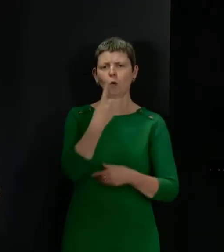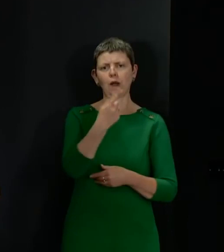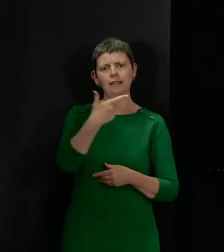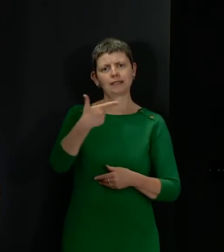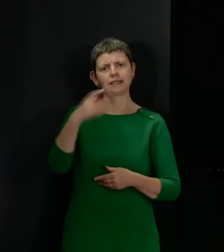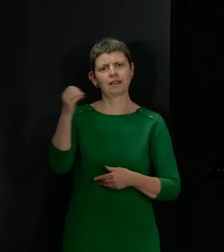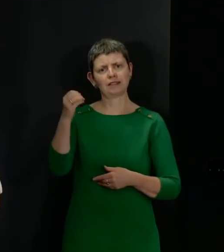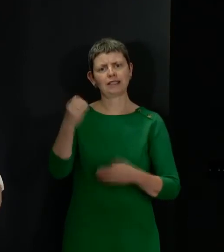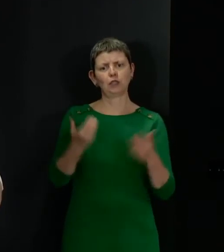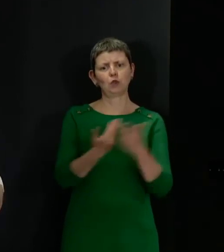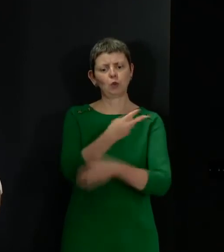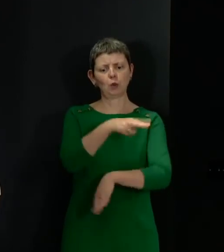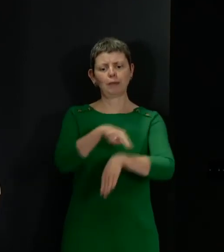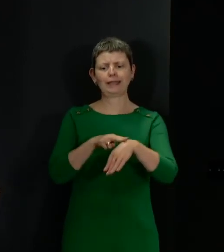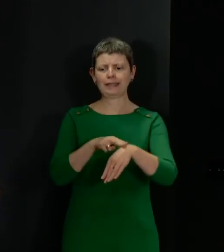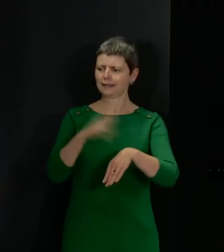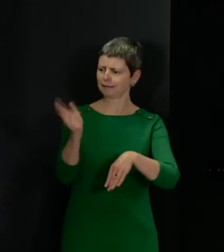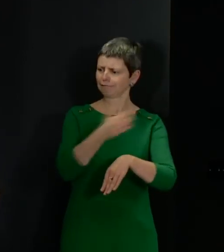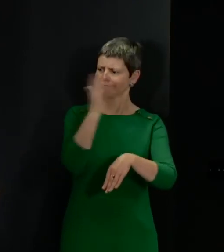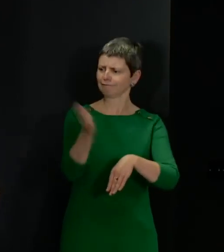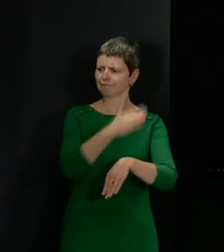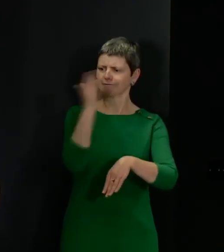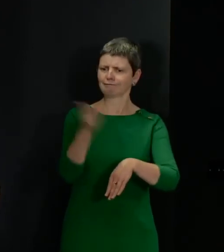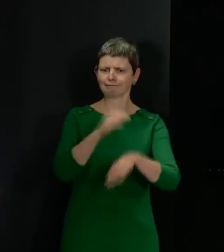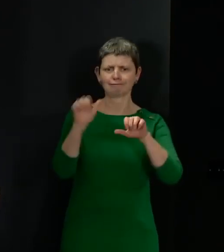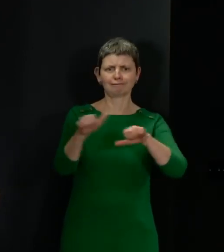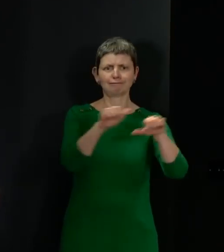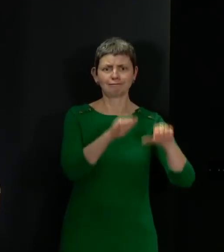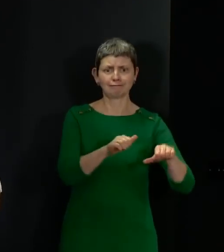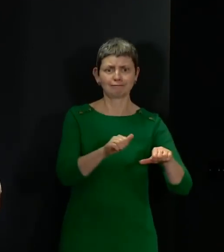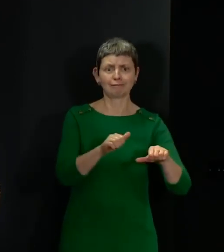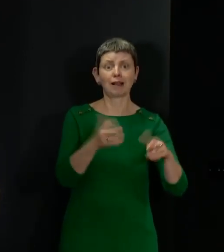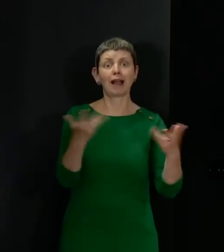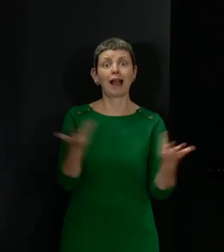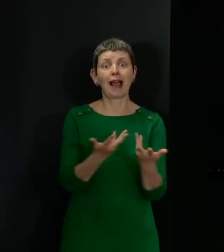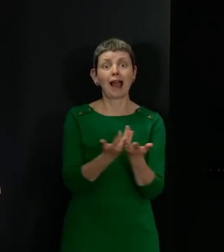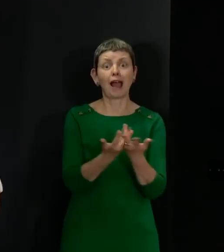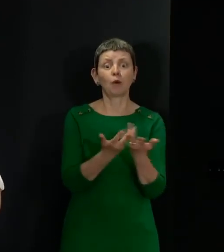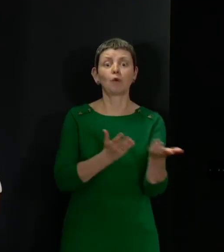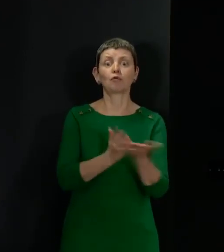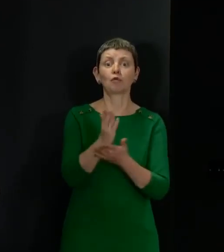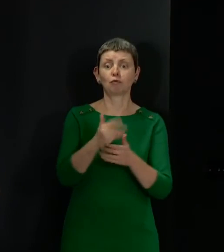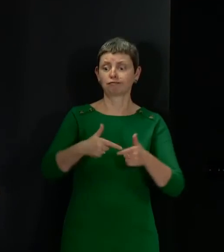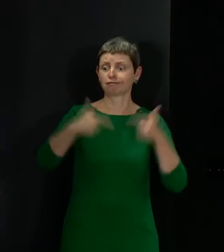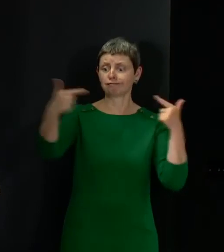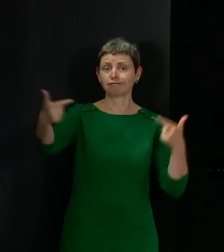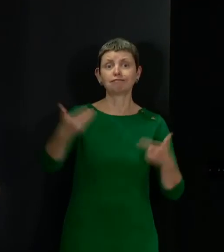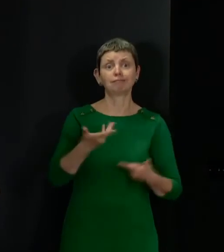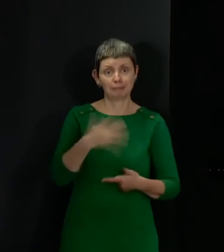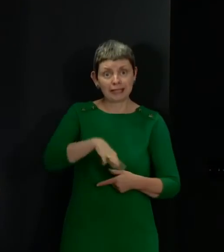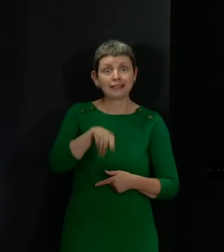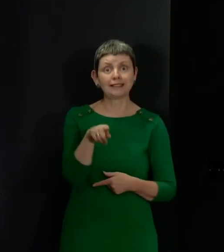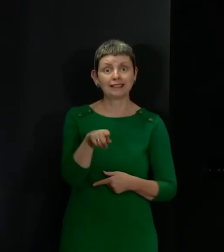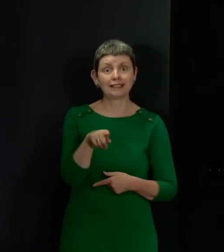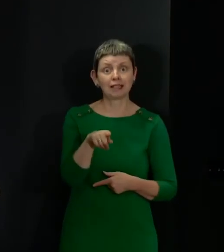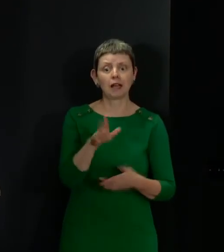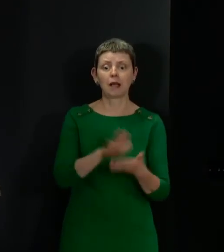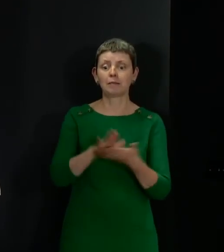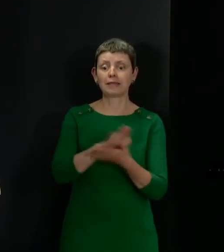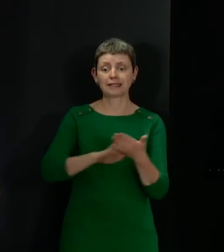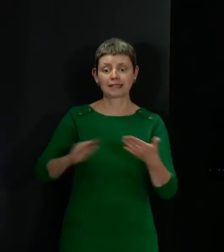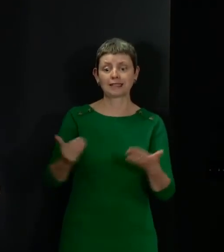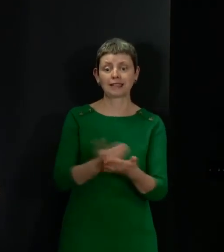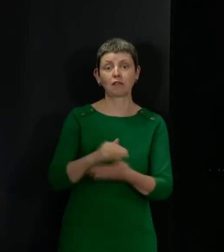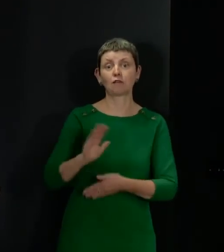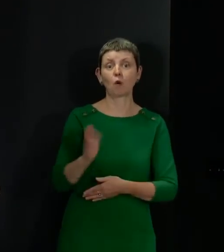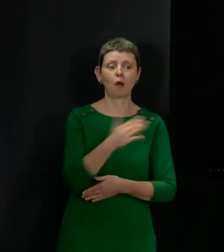Tilly Allen with people watching from home, their families and friends. We did that in a way that protected everybody and was done